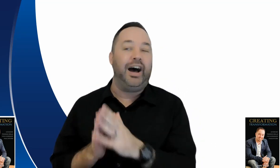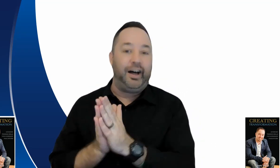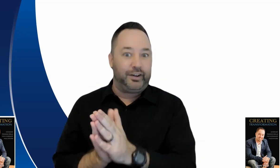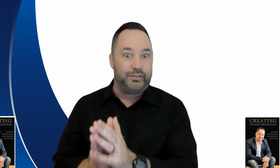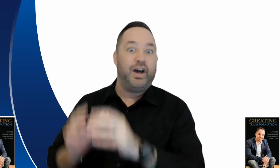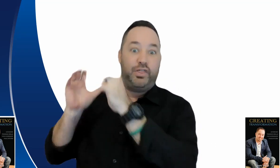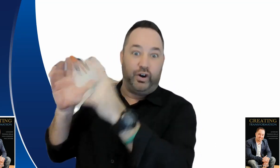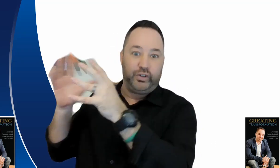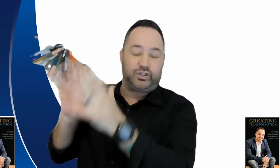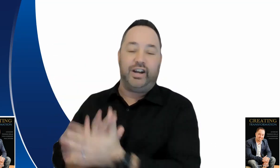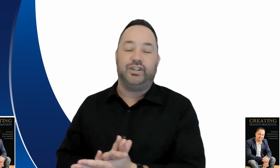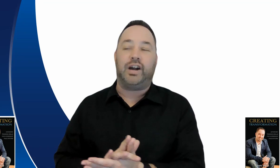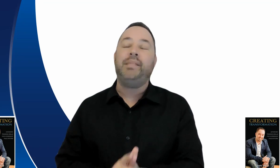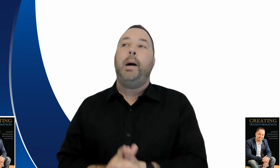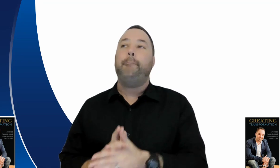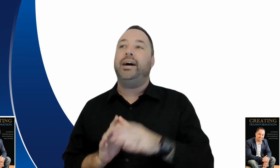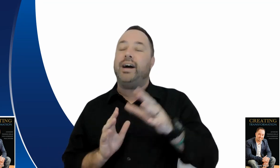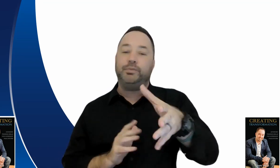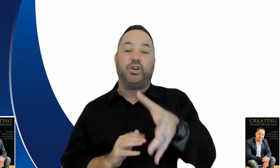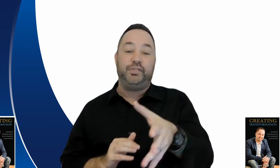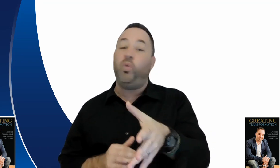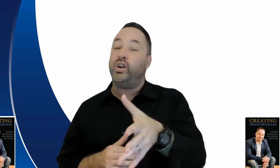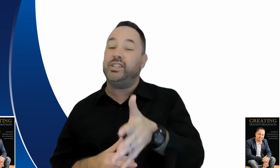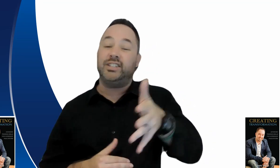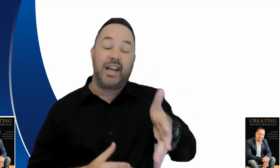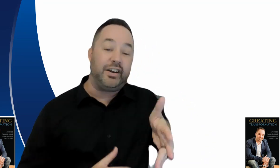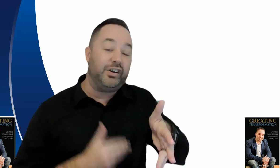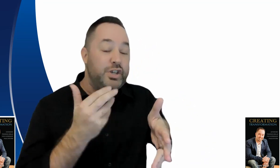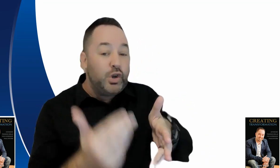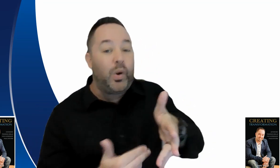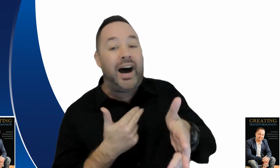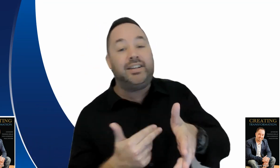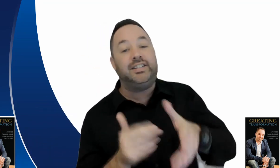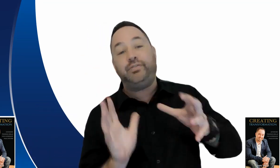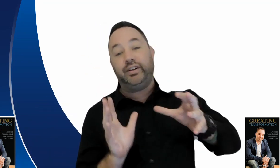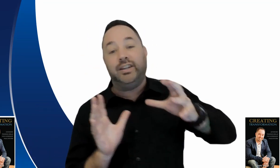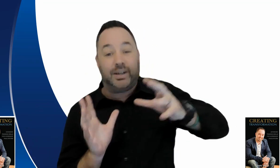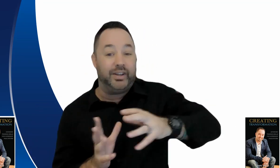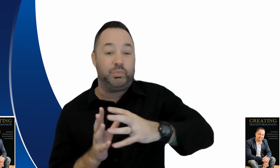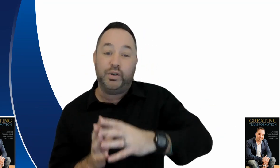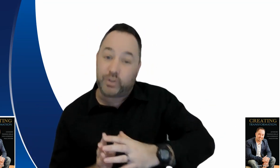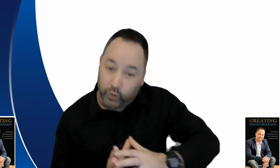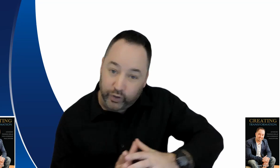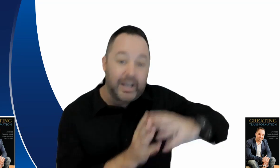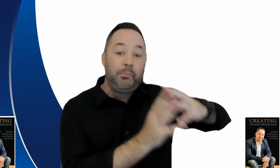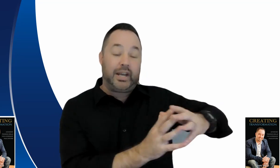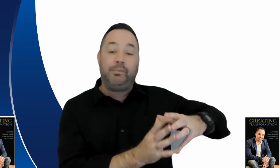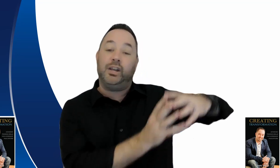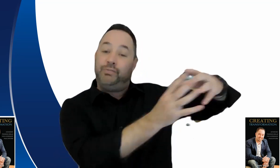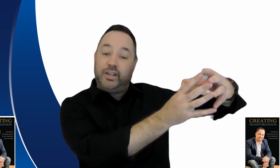a lot of those trainers right but i'm sure if you're watching this channel you are definitely someone's moving towards becoming an